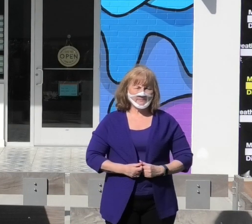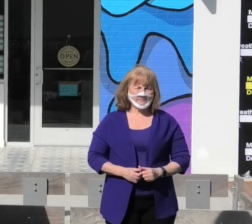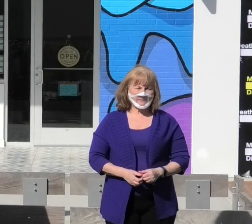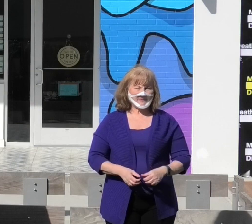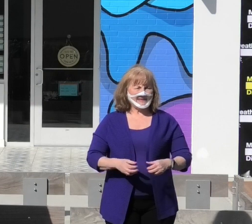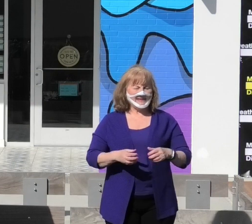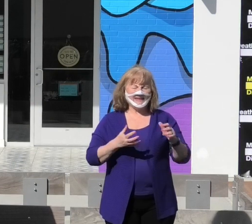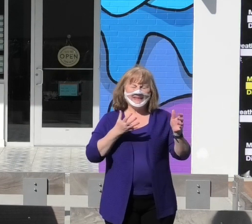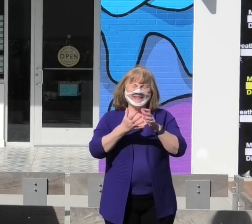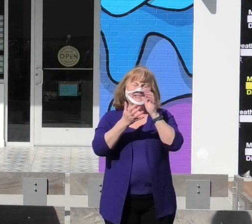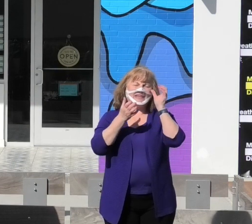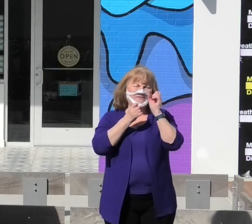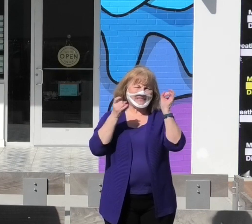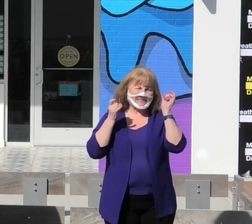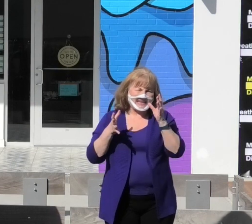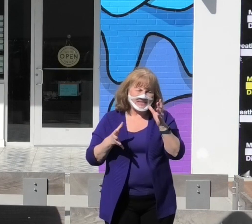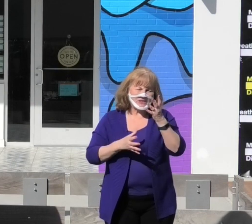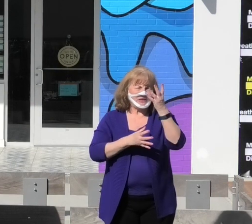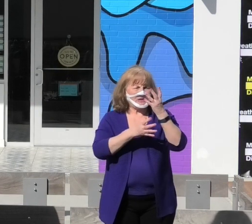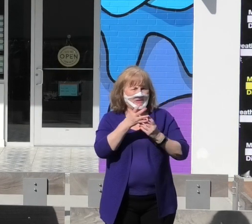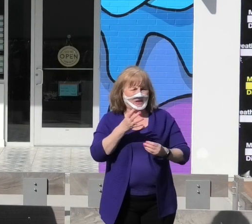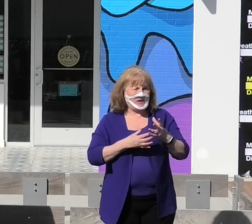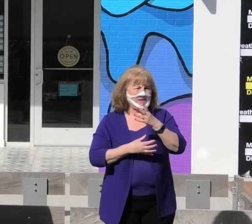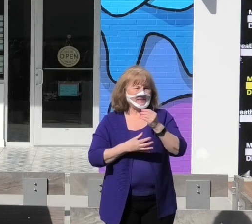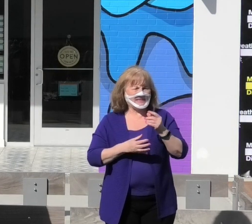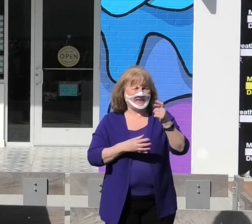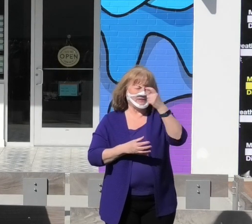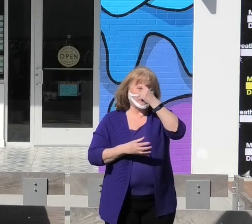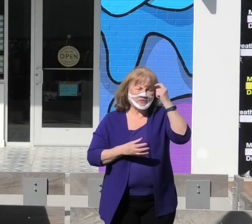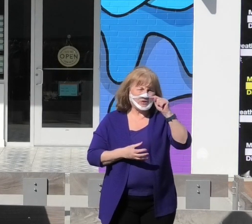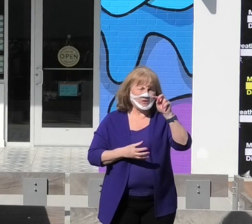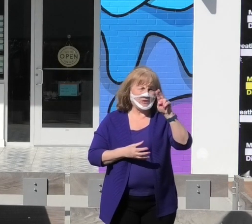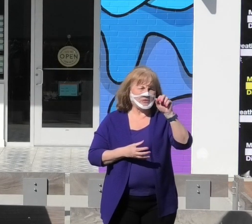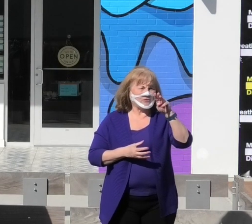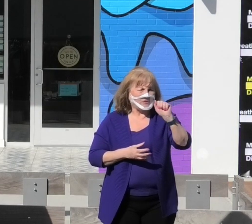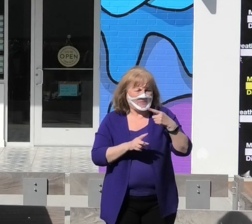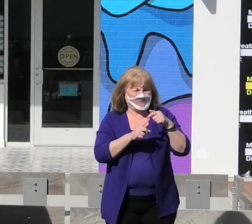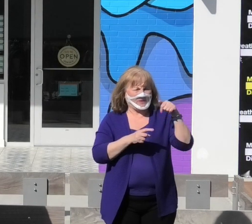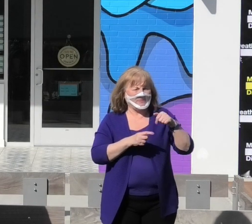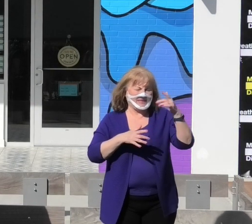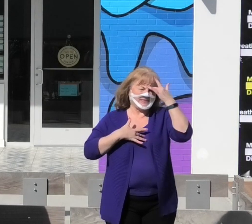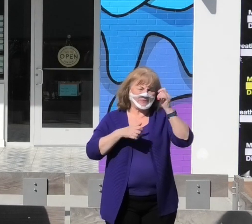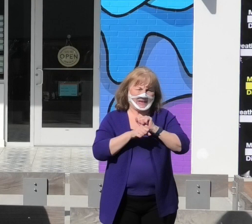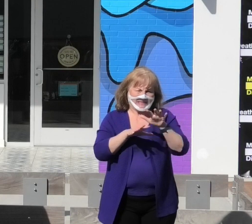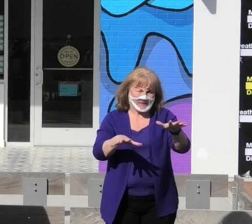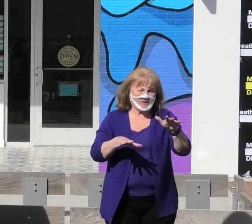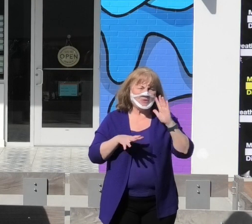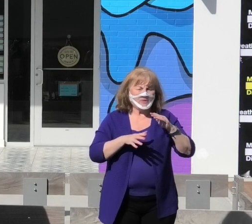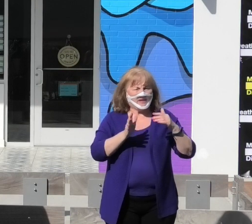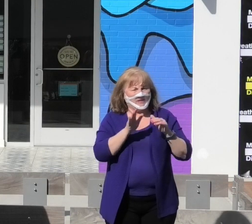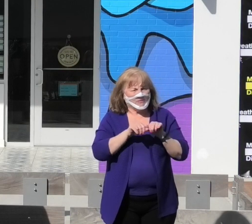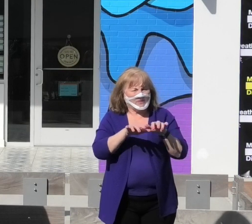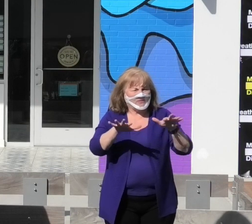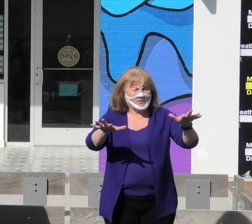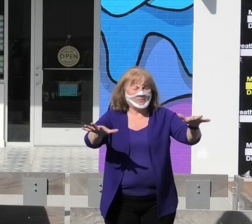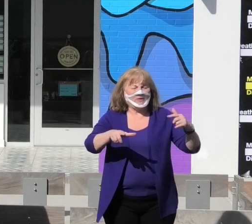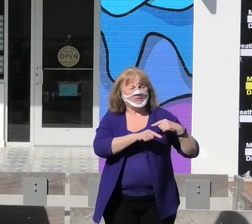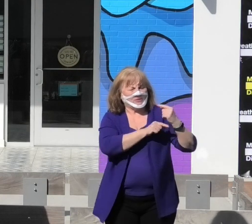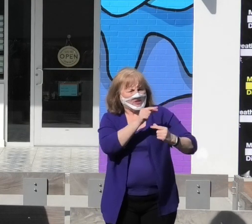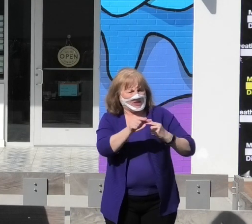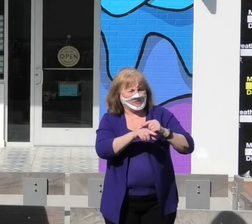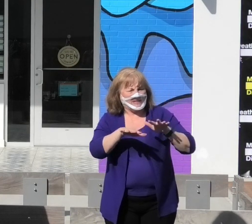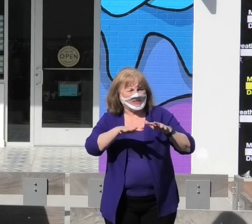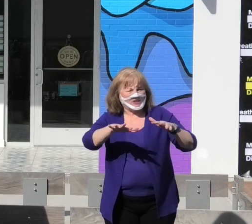The devastation, loss and trauma from this pandemic will reverberate throughout generations.